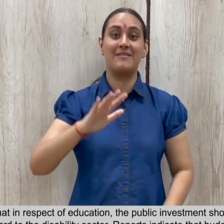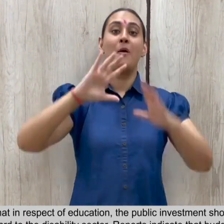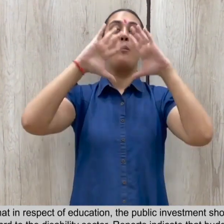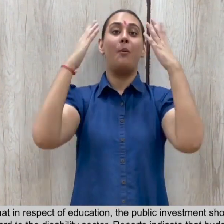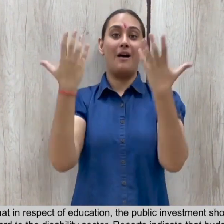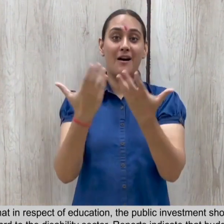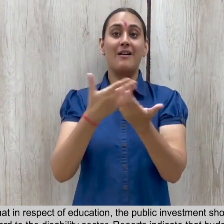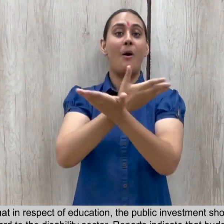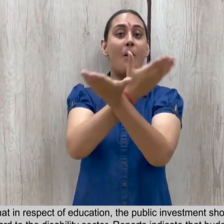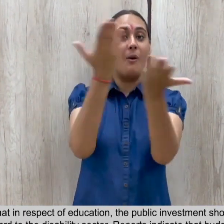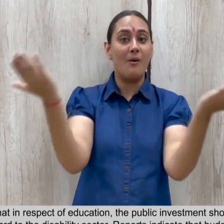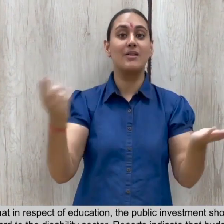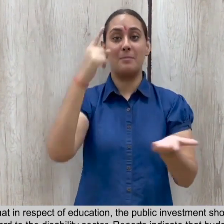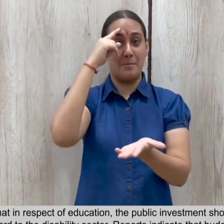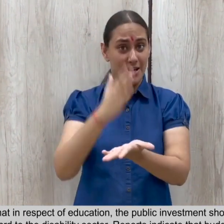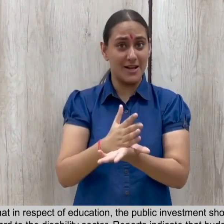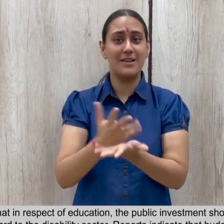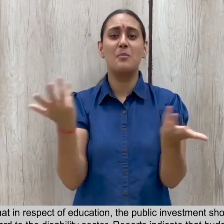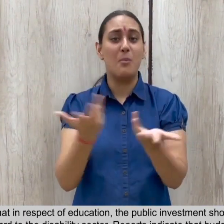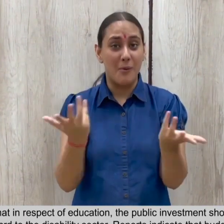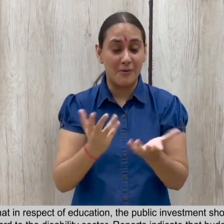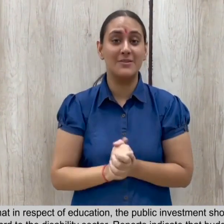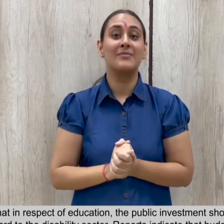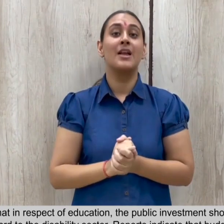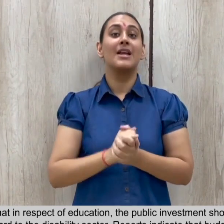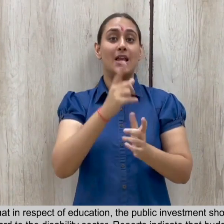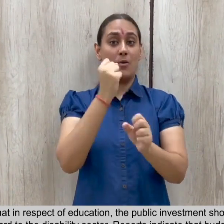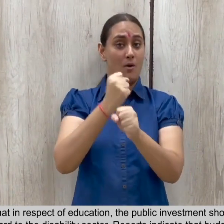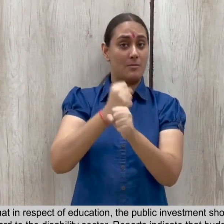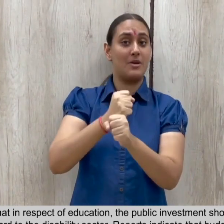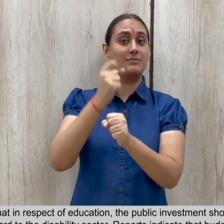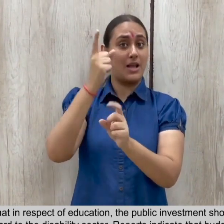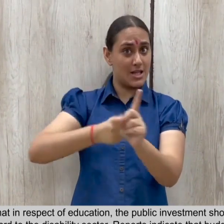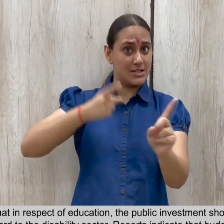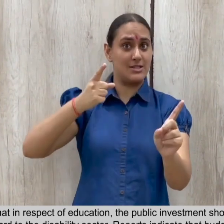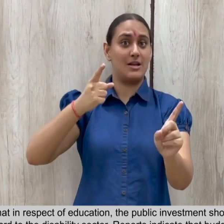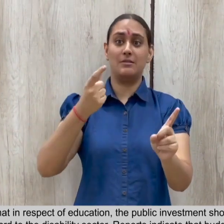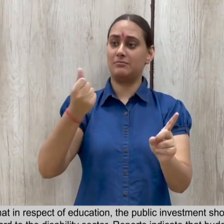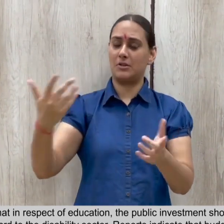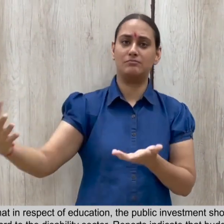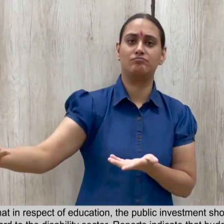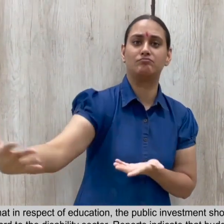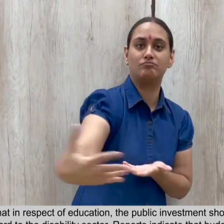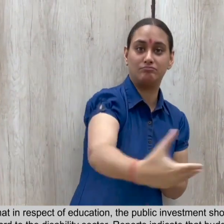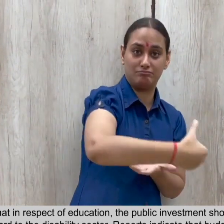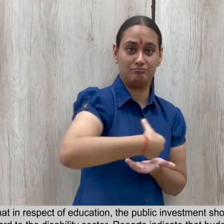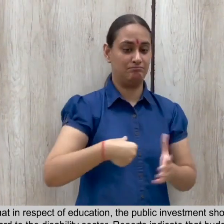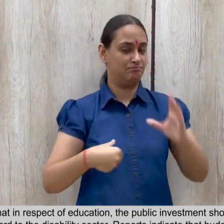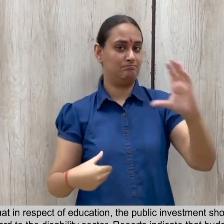.5.5 While it is said that in respect of education, the public investment should reach